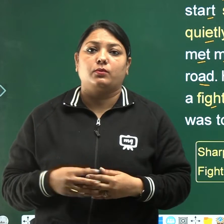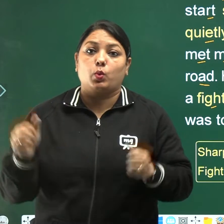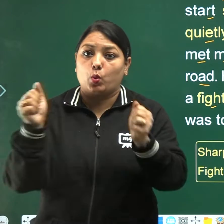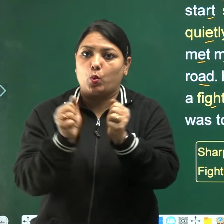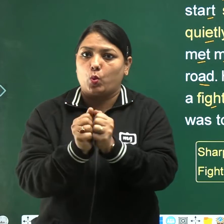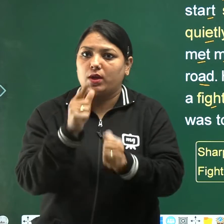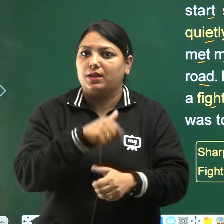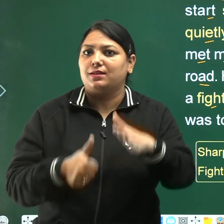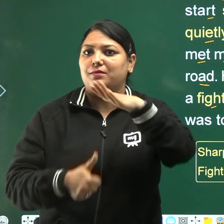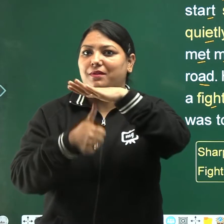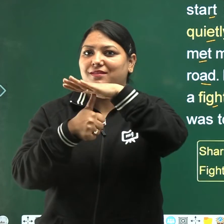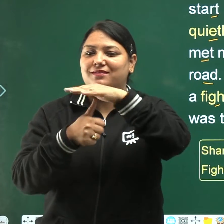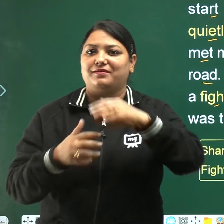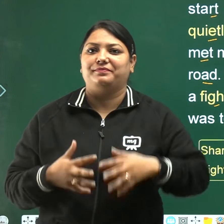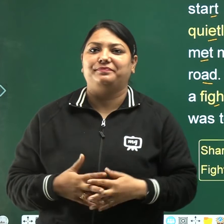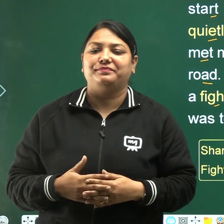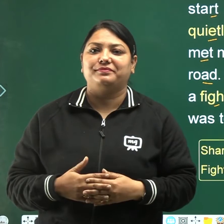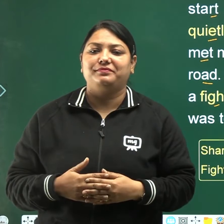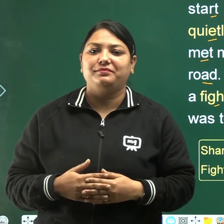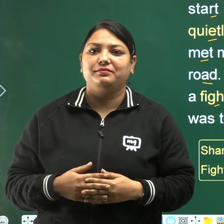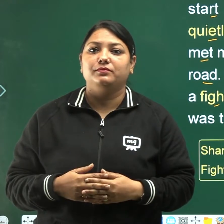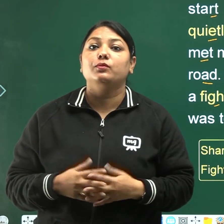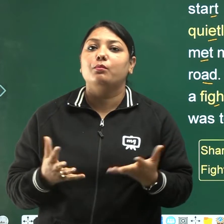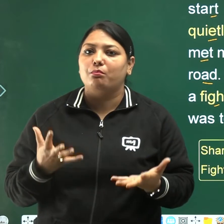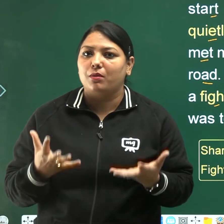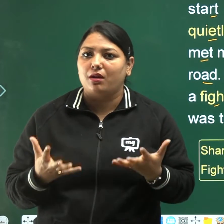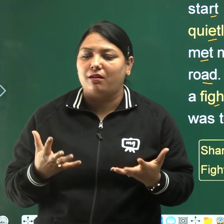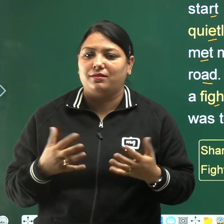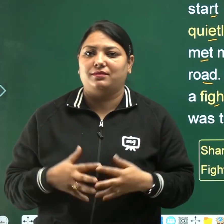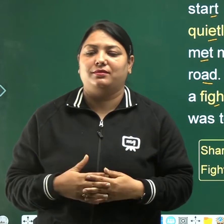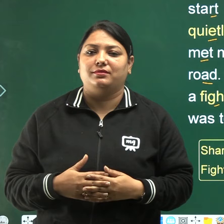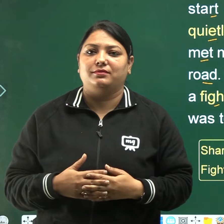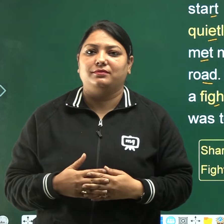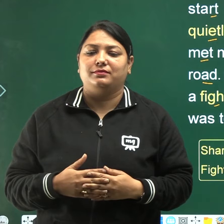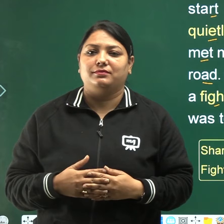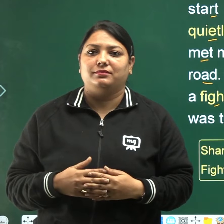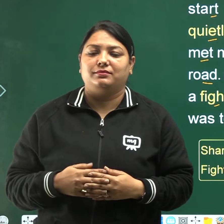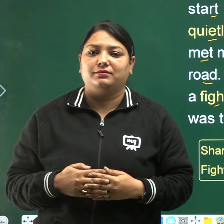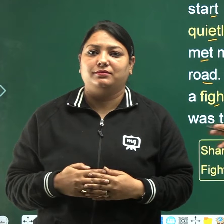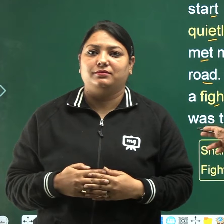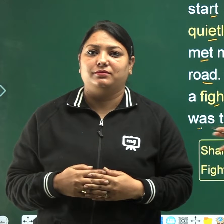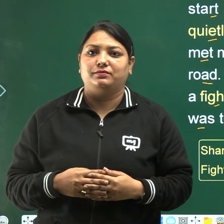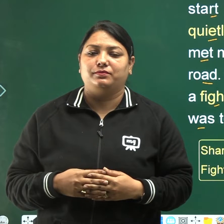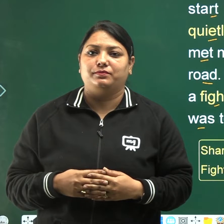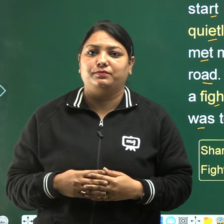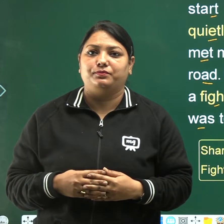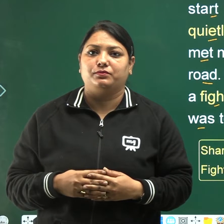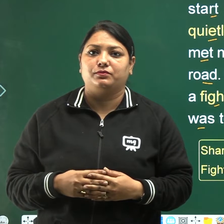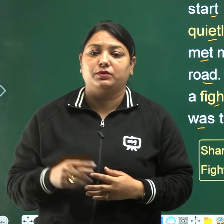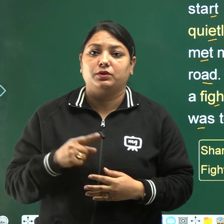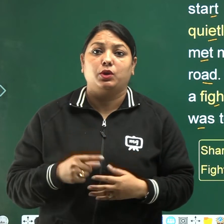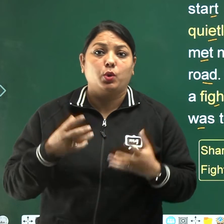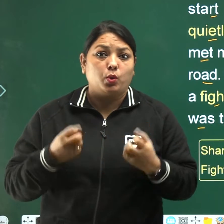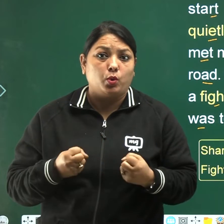master, because he was to cut